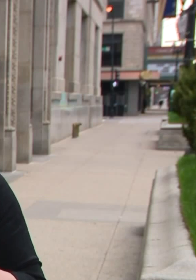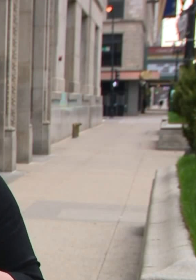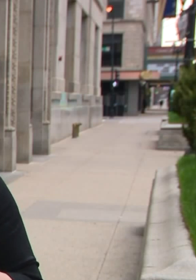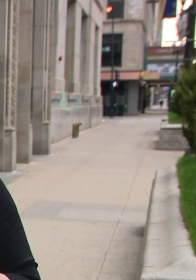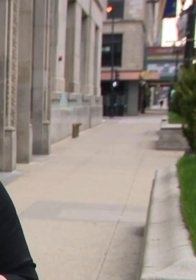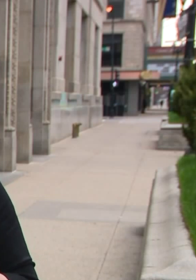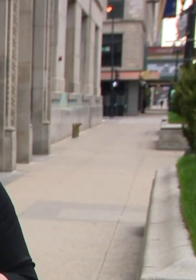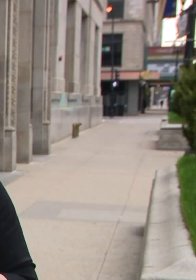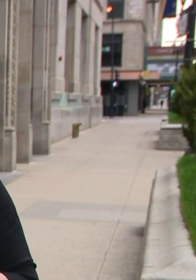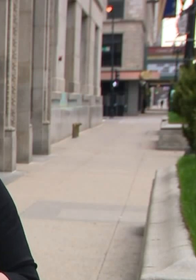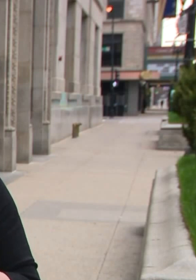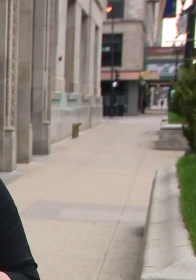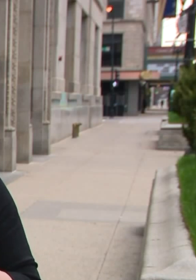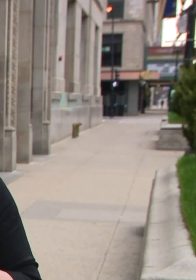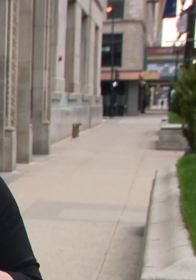municipalities to make that decision. God. decision.ventions. To Congresswoman